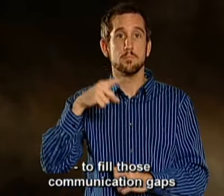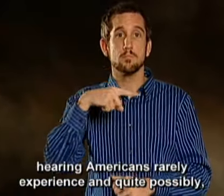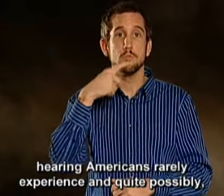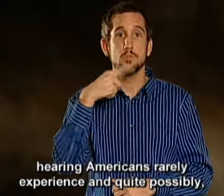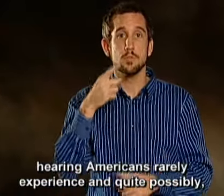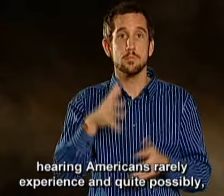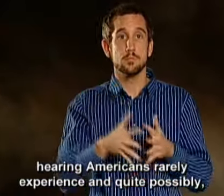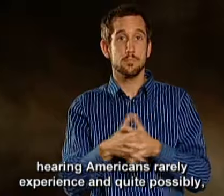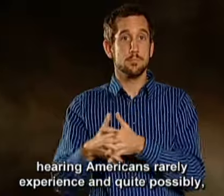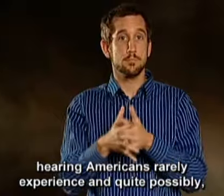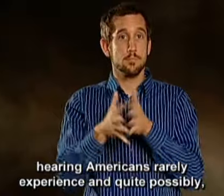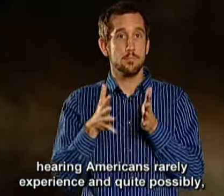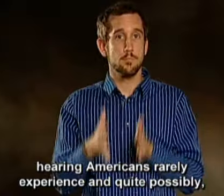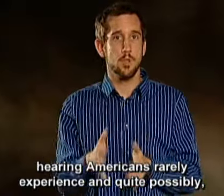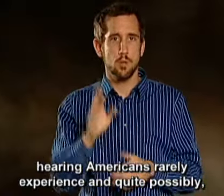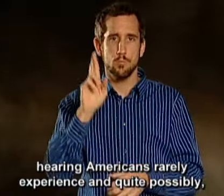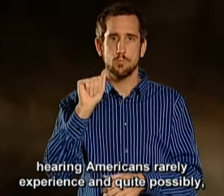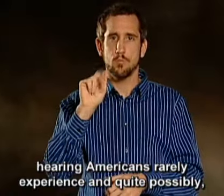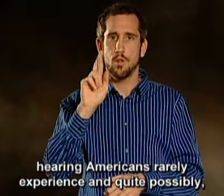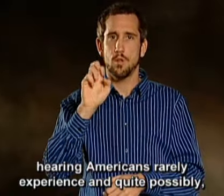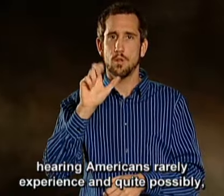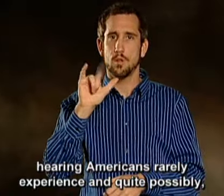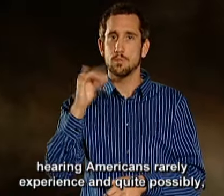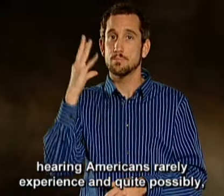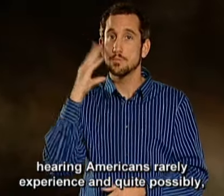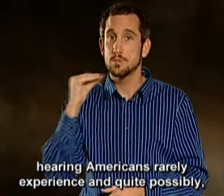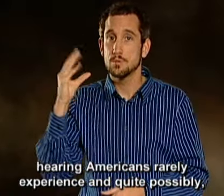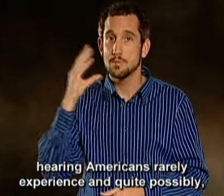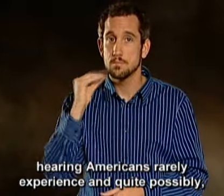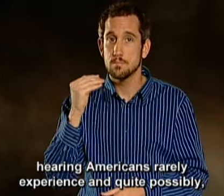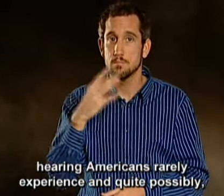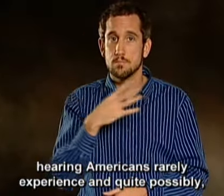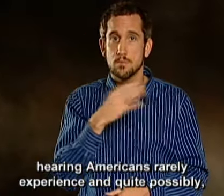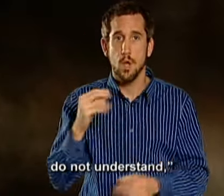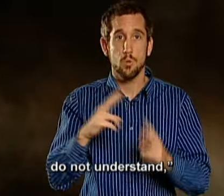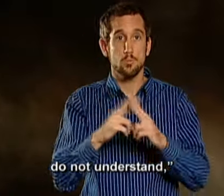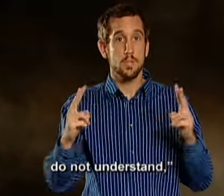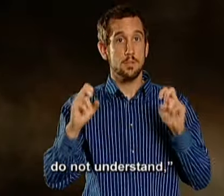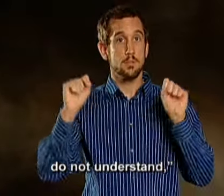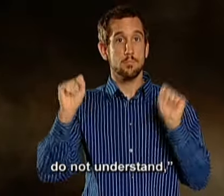hearing Americans rarely experience and quite possibly do not understand,